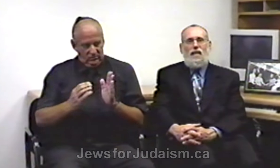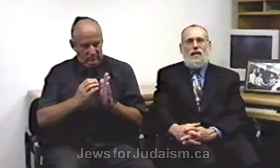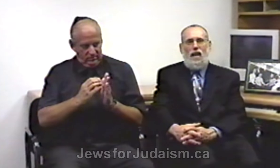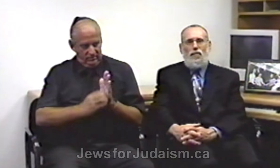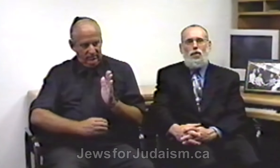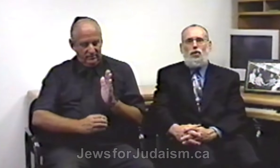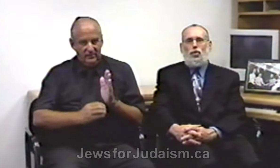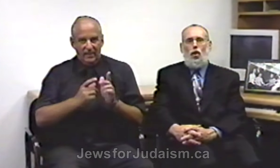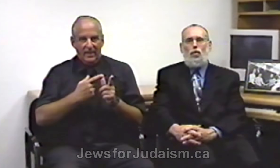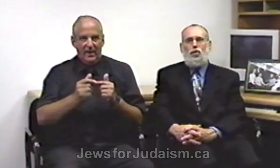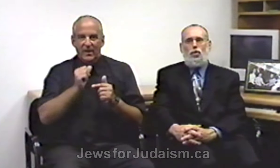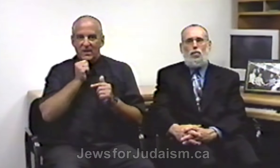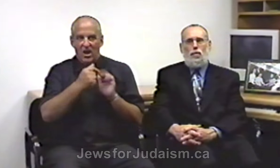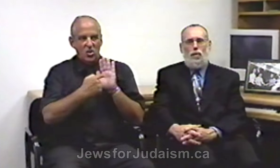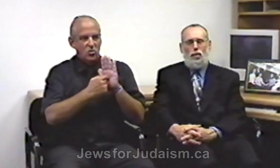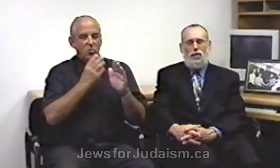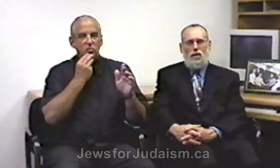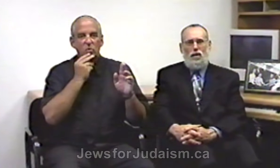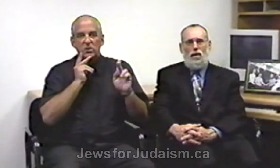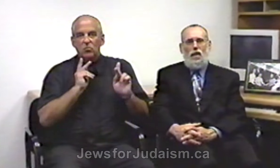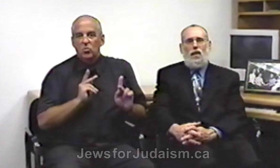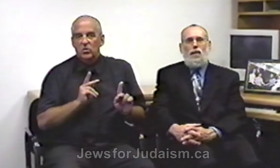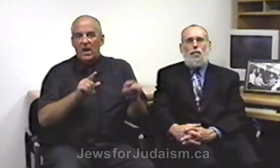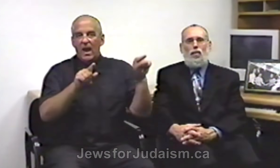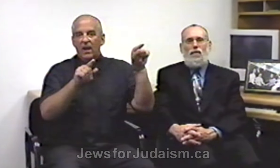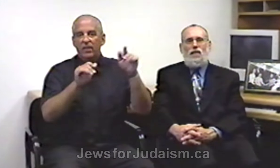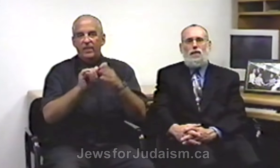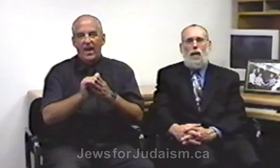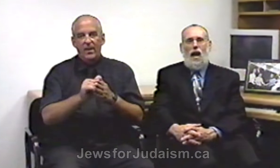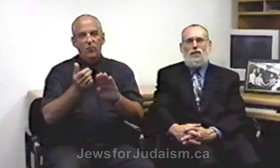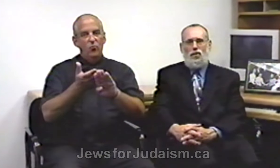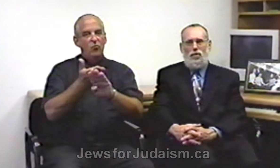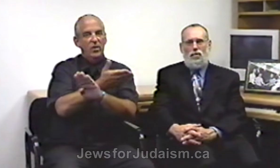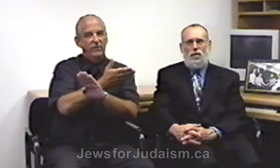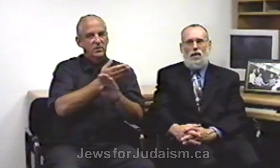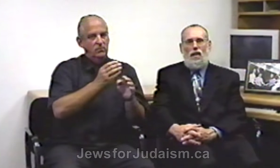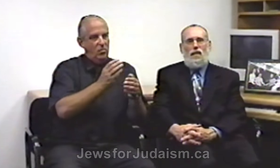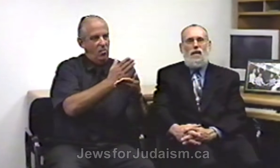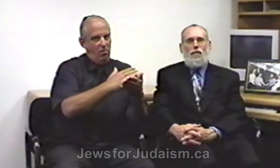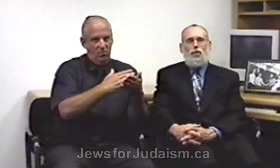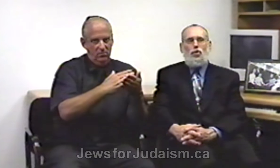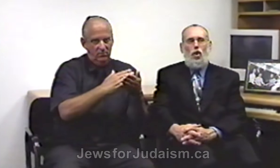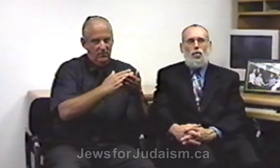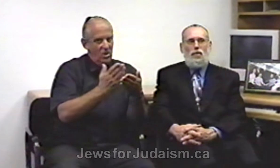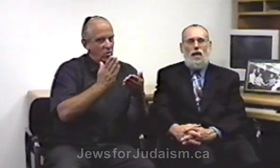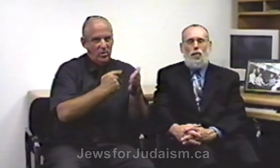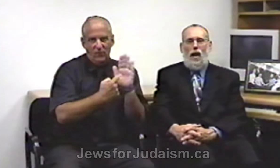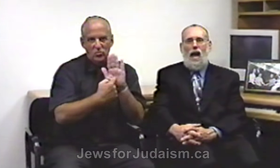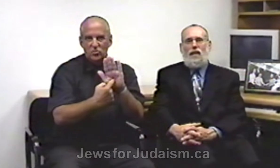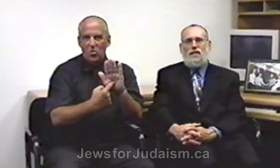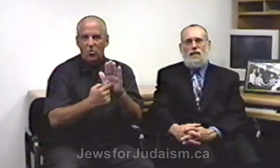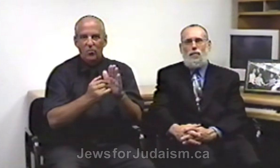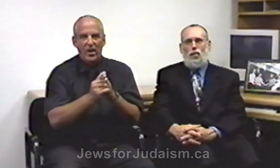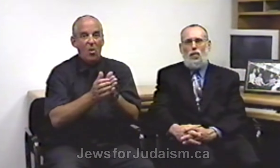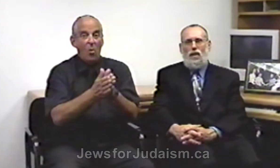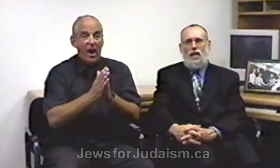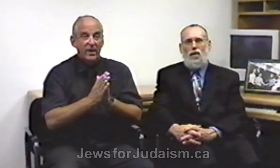never shows the Jewish person the previous passages. Never shows them or asks them to read